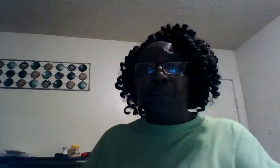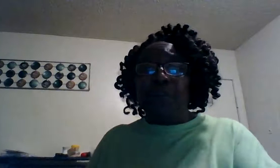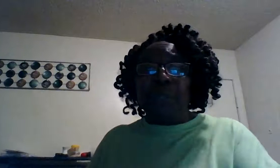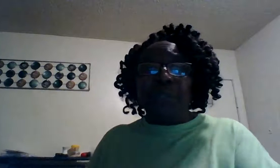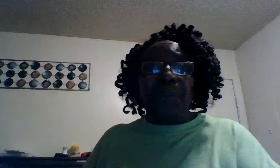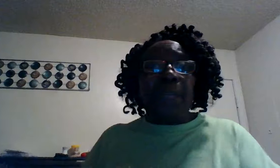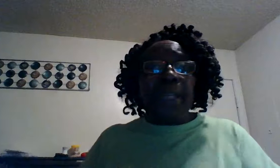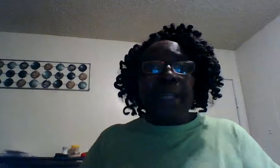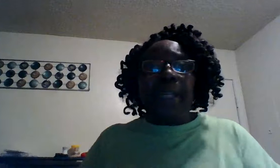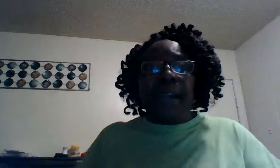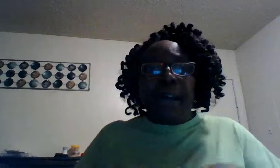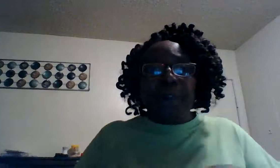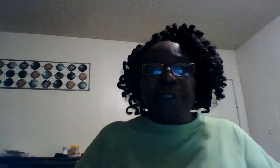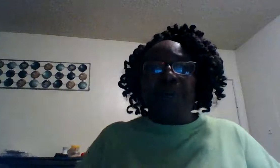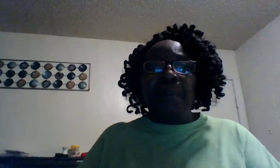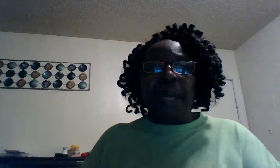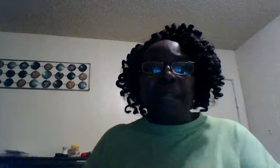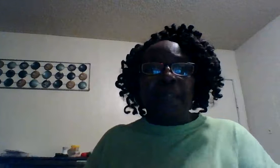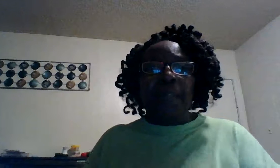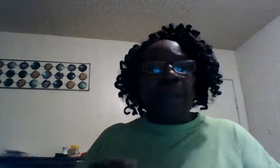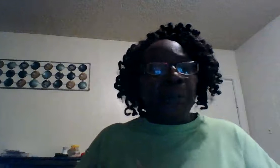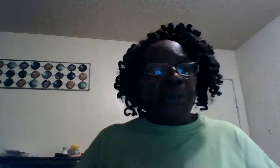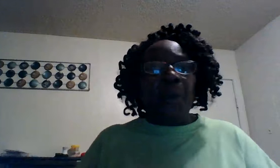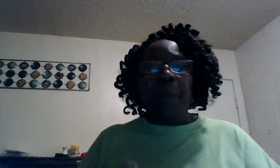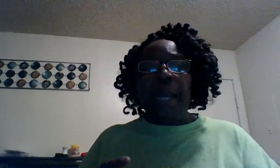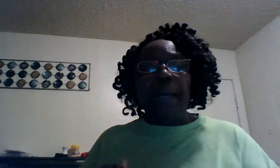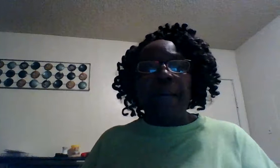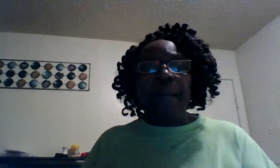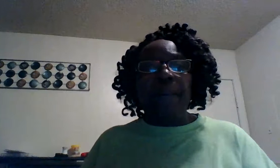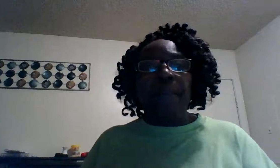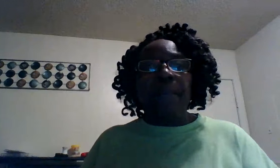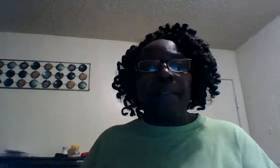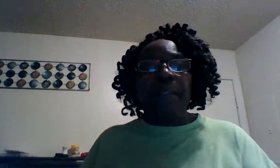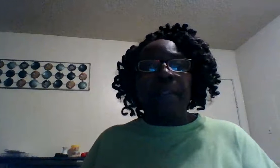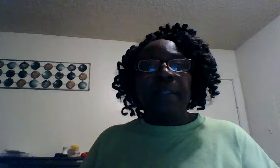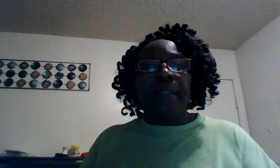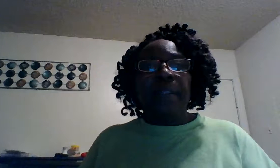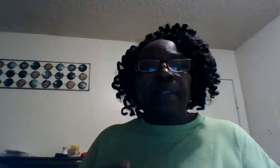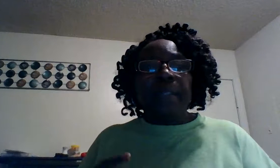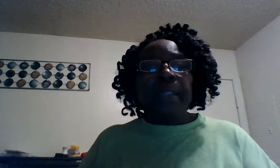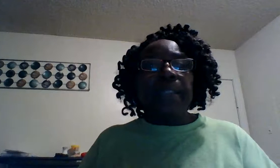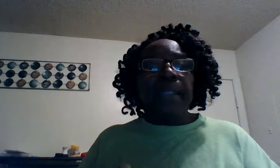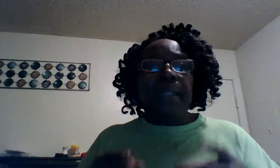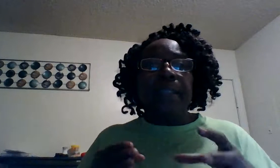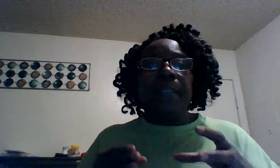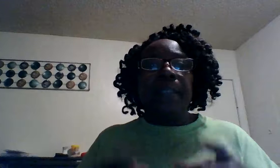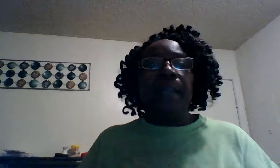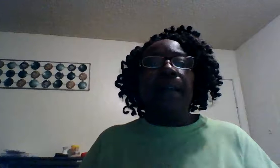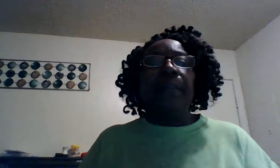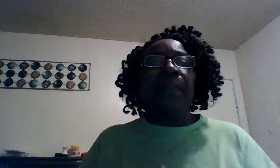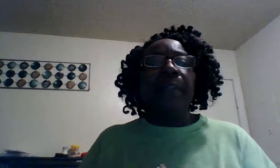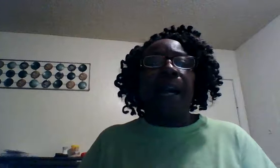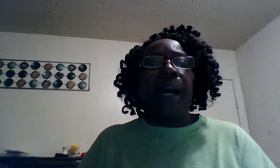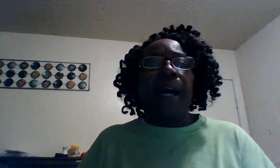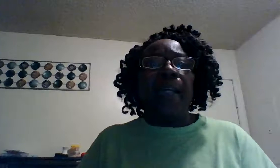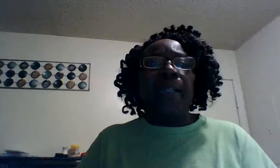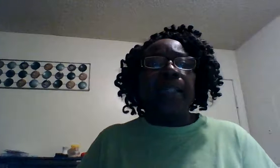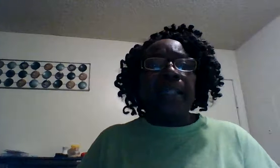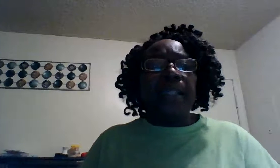through what you in I'm showing my love I'm showing my love this is the love of God this